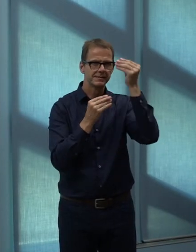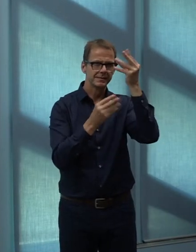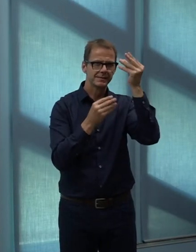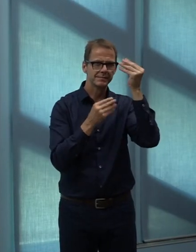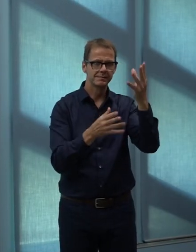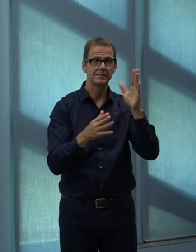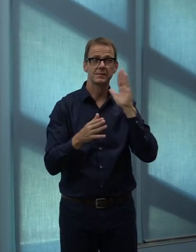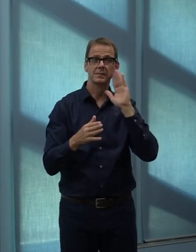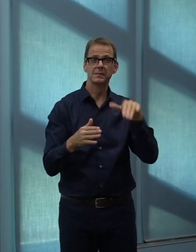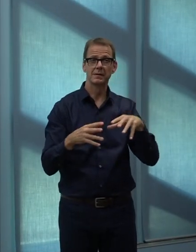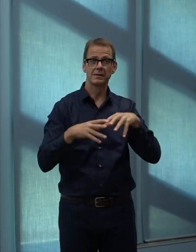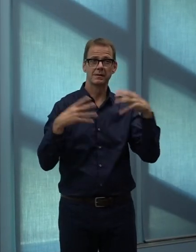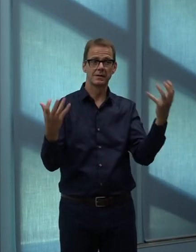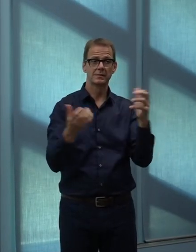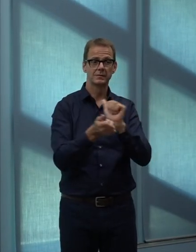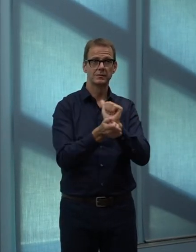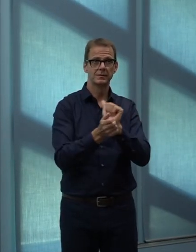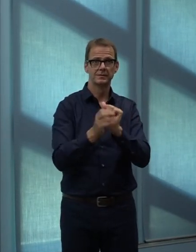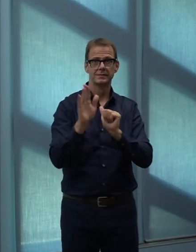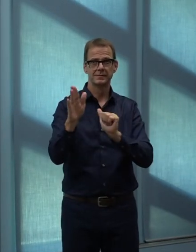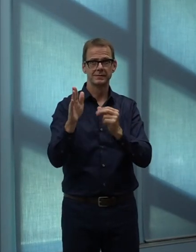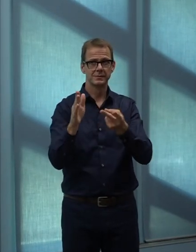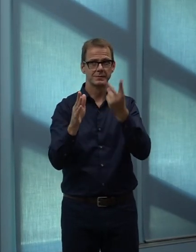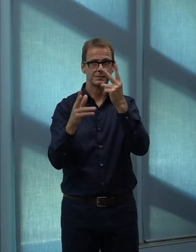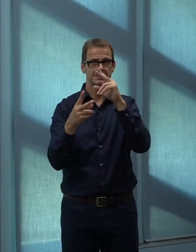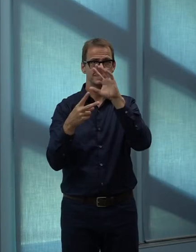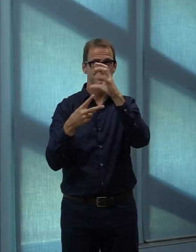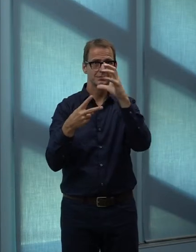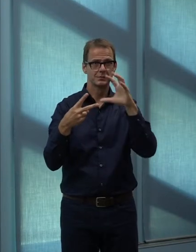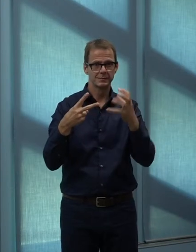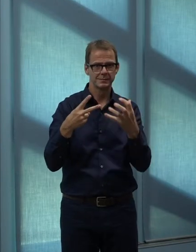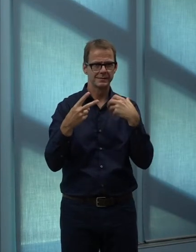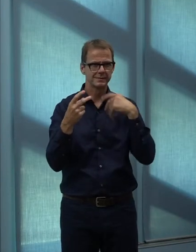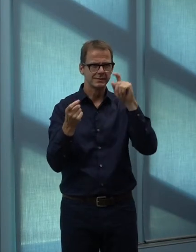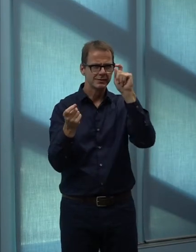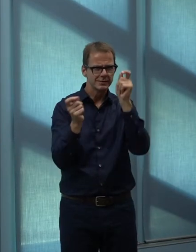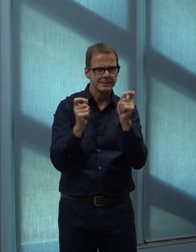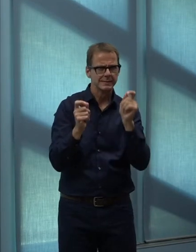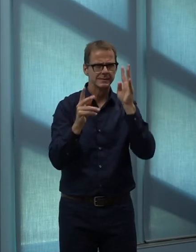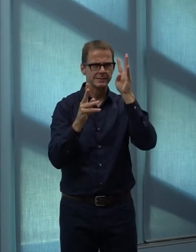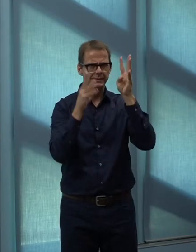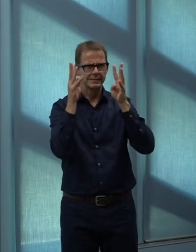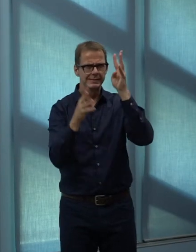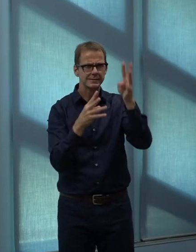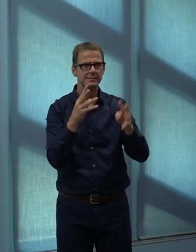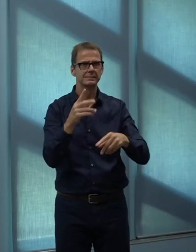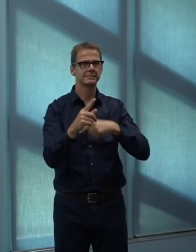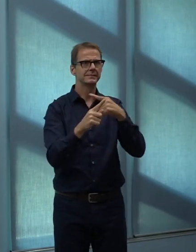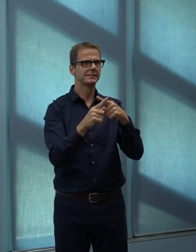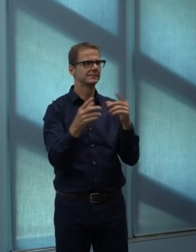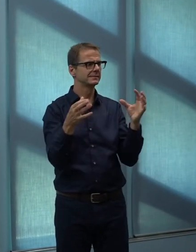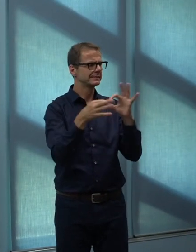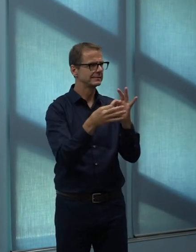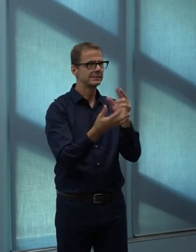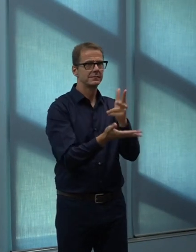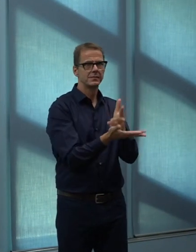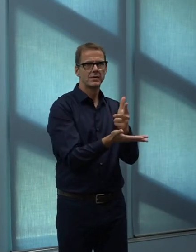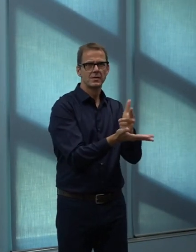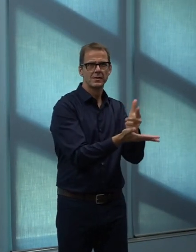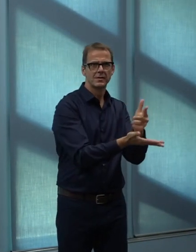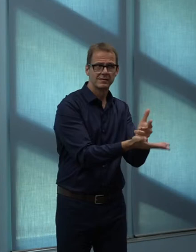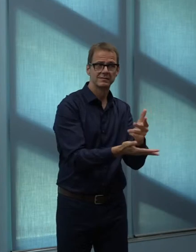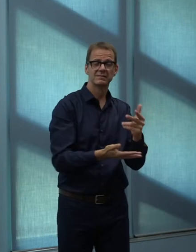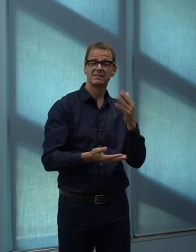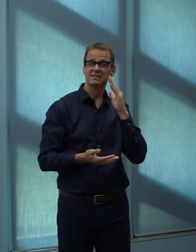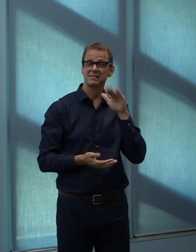your teams to bring that information forward, particularly around the parking. But a lot of adaptability around service levels and city operations,